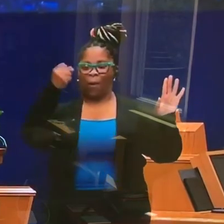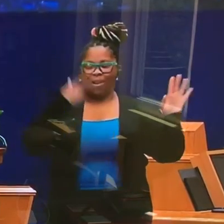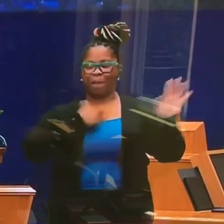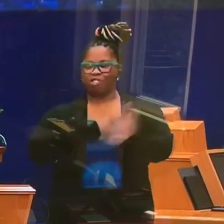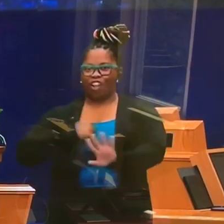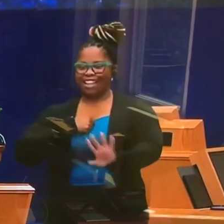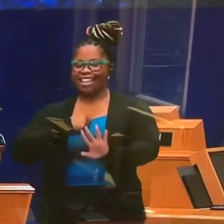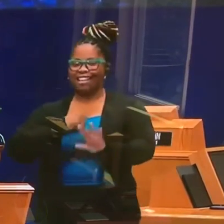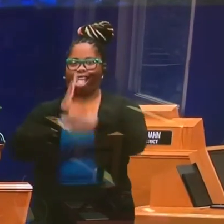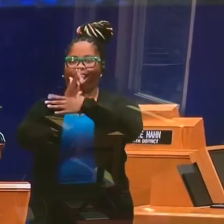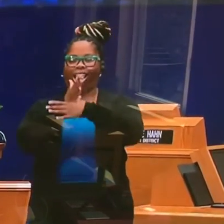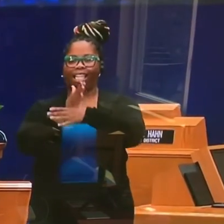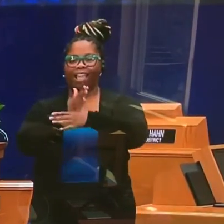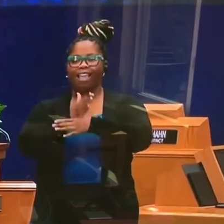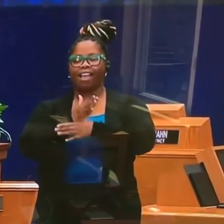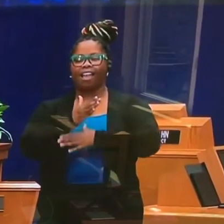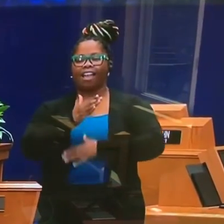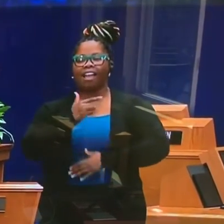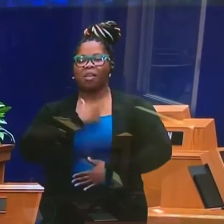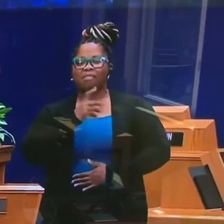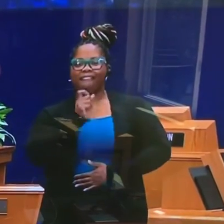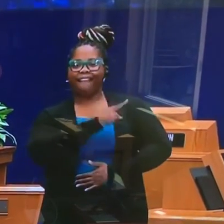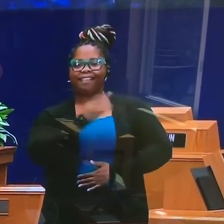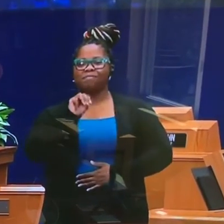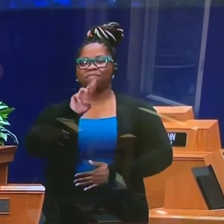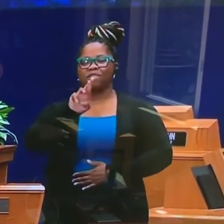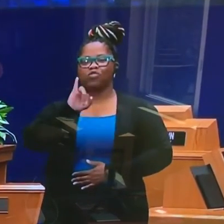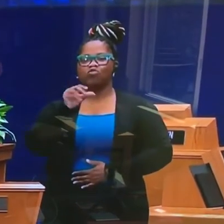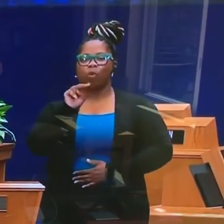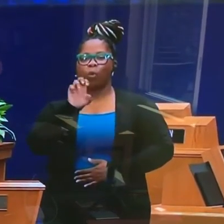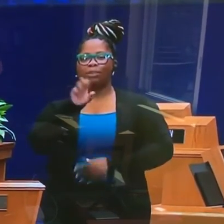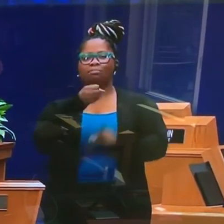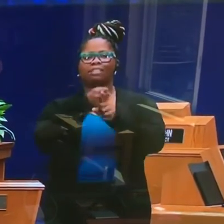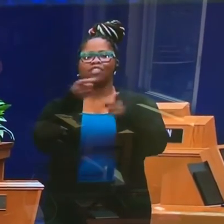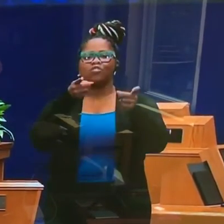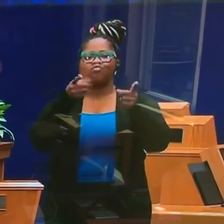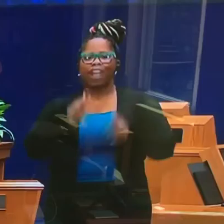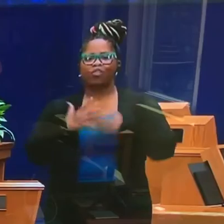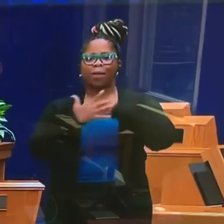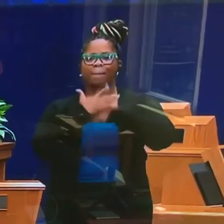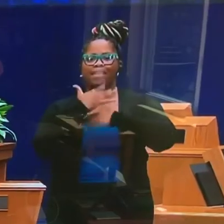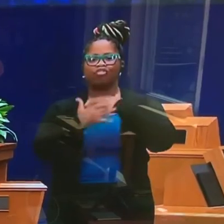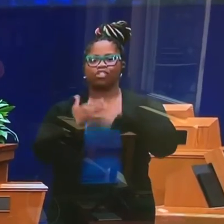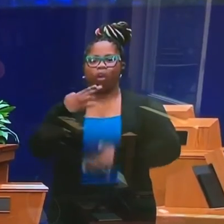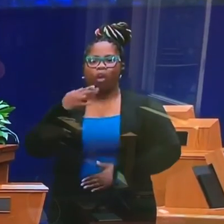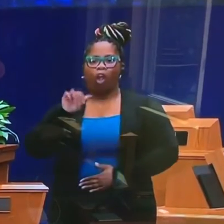Totally sorry. I want to have Mr. Jones come up. He said the director of Beaches and Harbour.